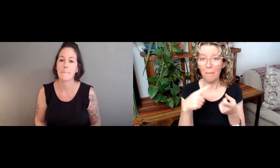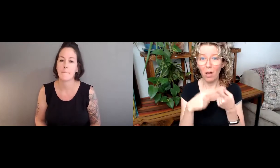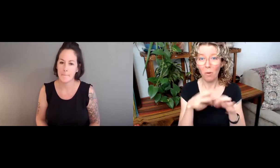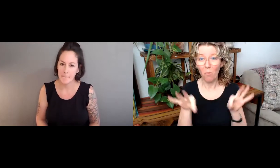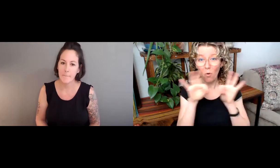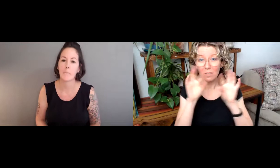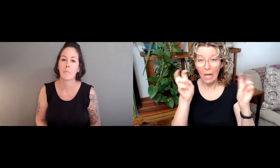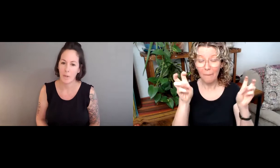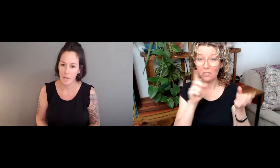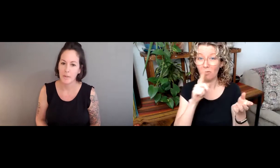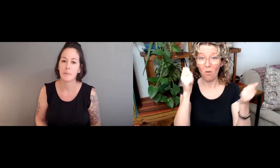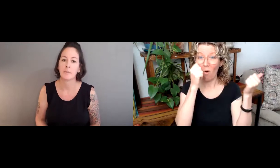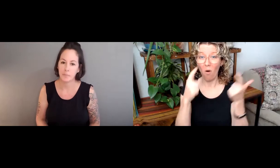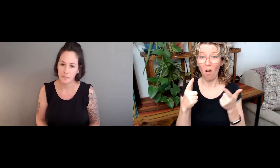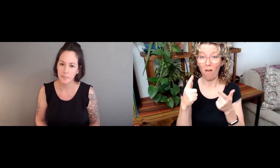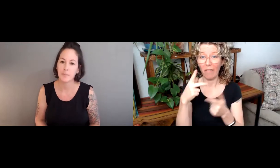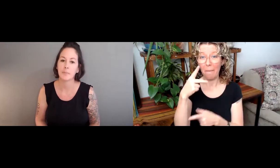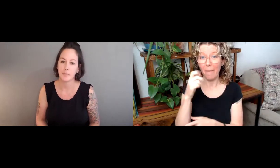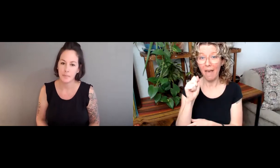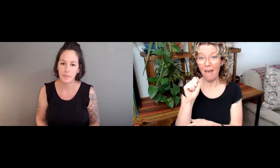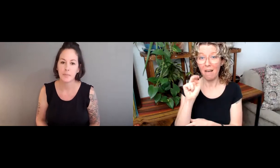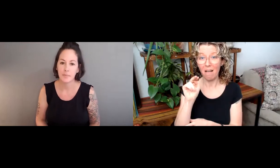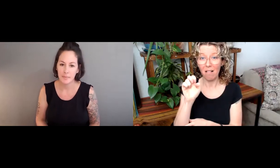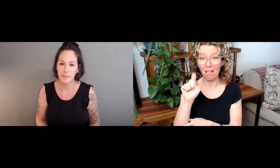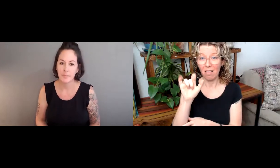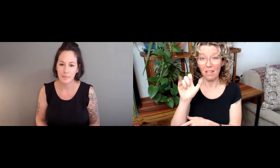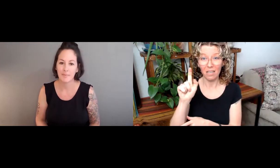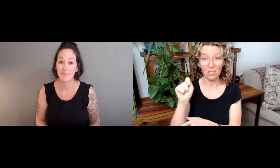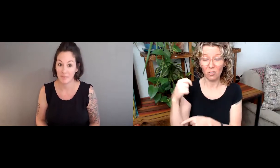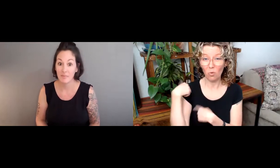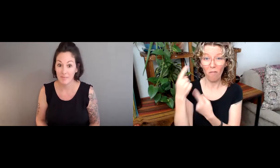This is an awesome opportunity to talk about this topic.